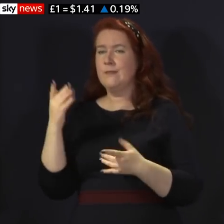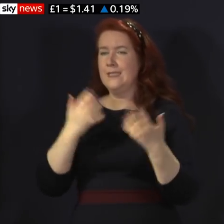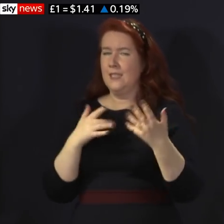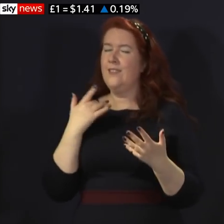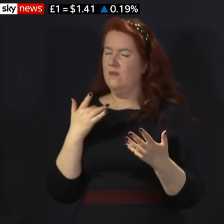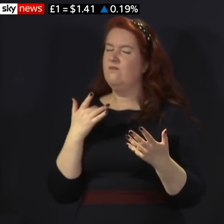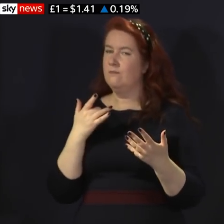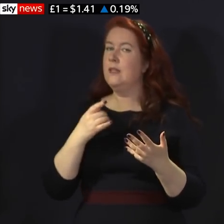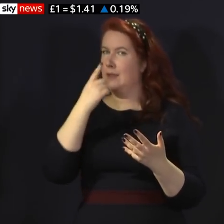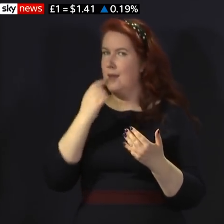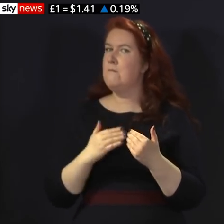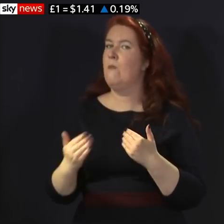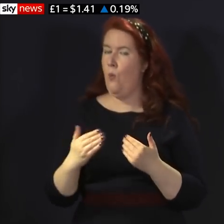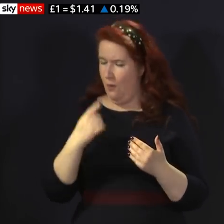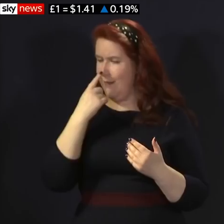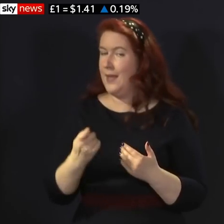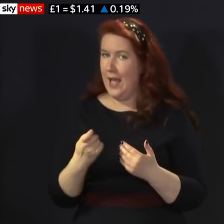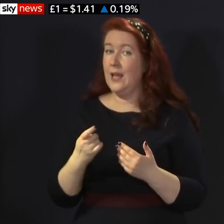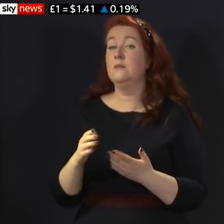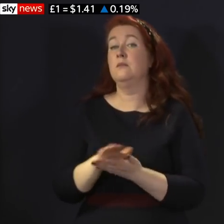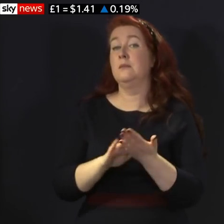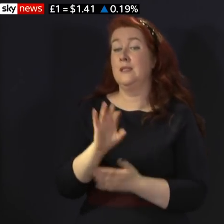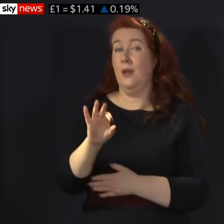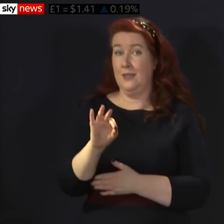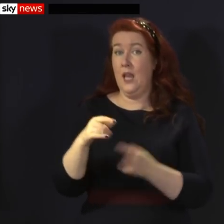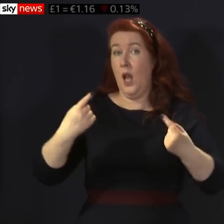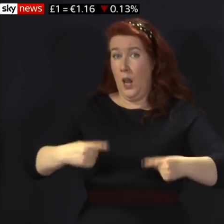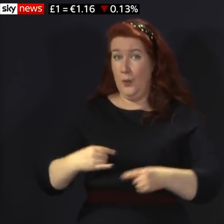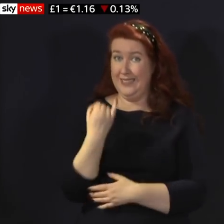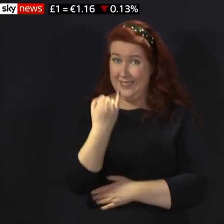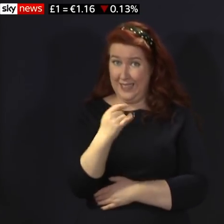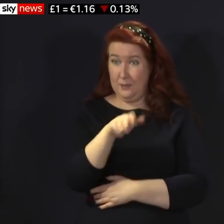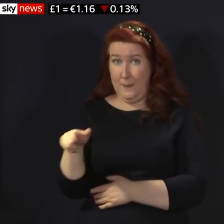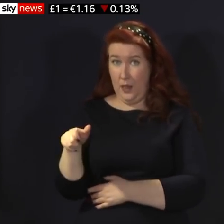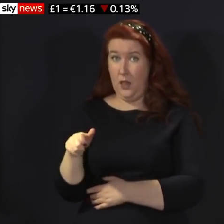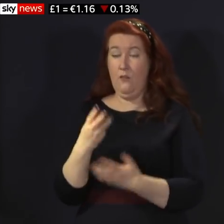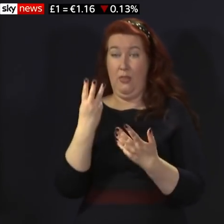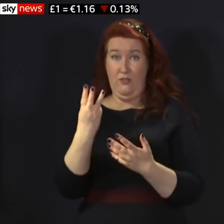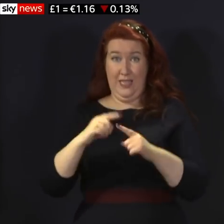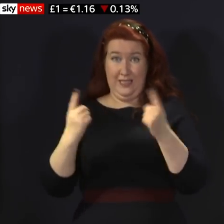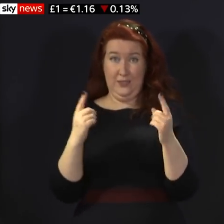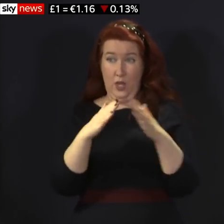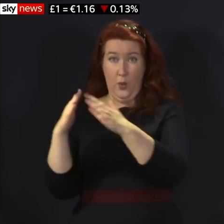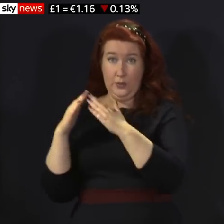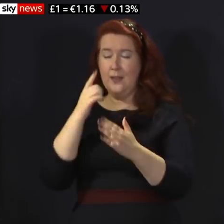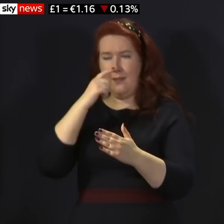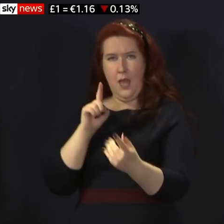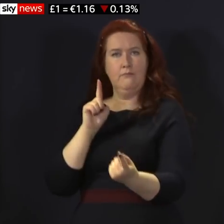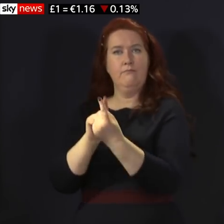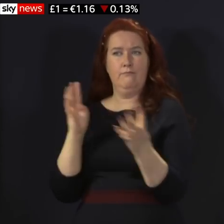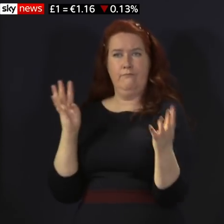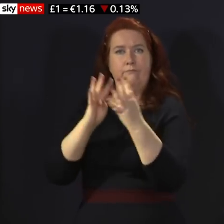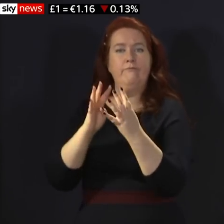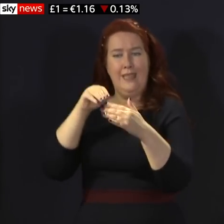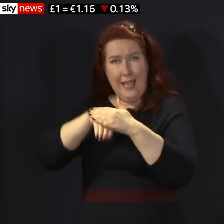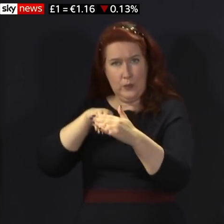to go slightly further than that. So from Monday, up to six people from three households will be able to meet indoors in each